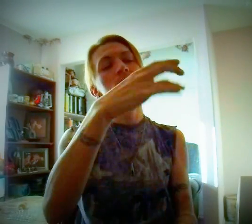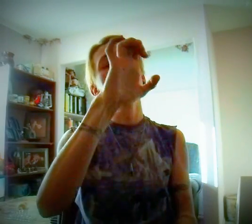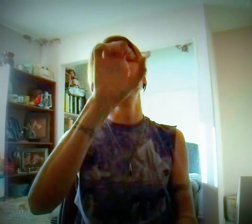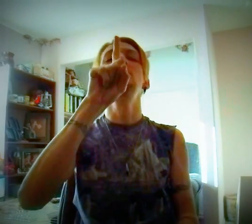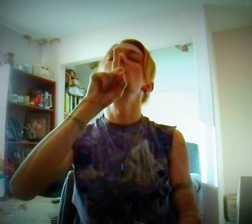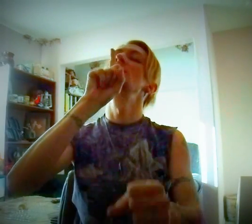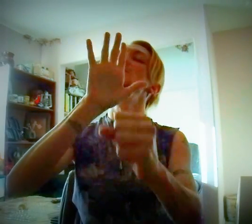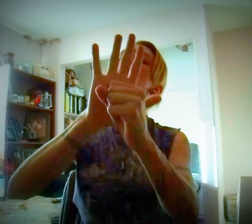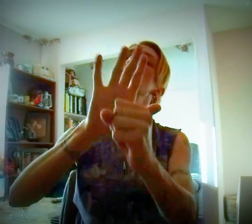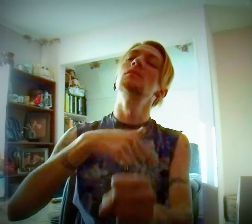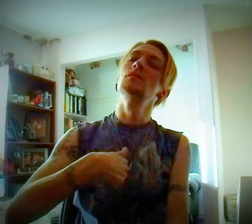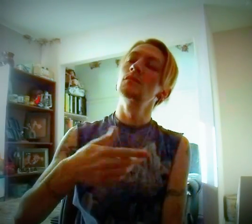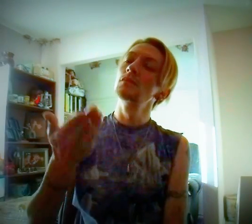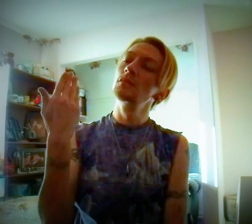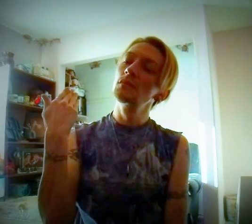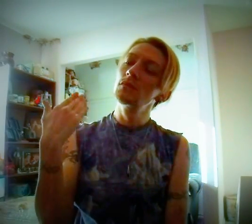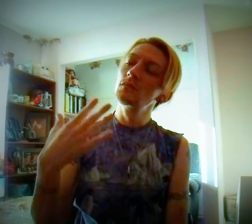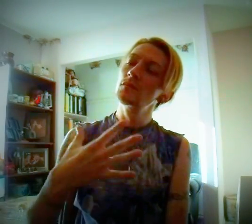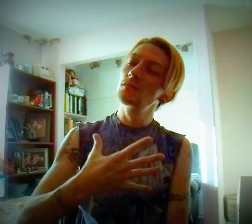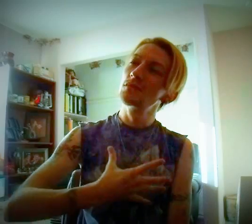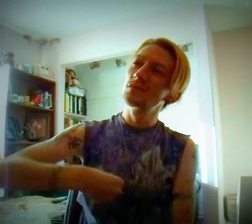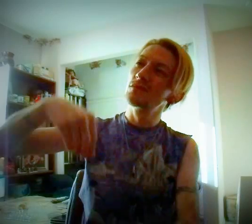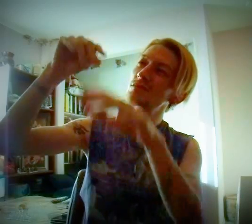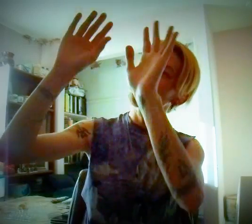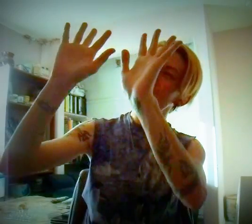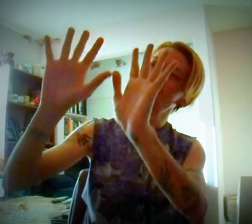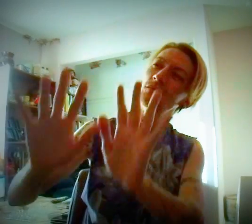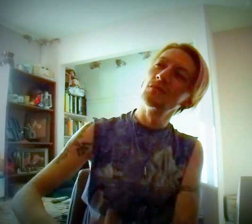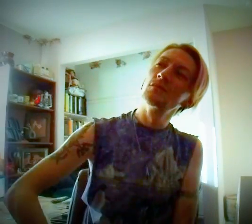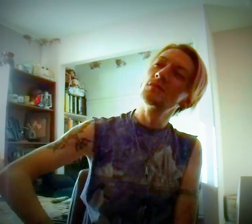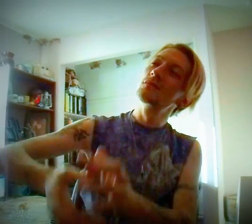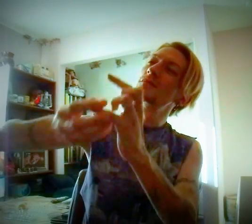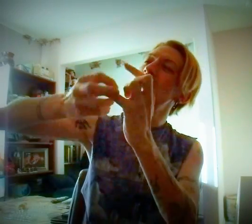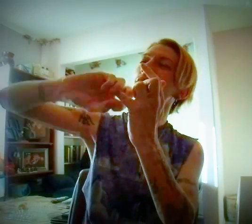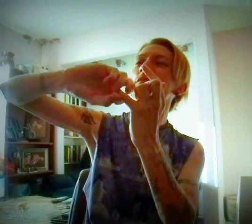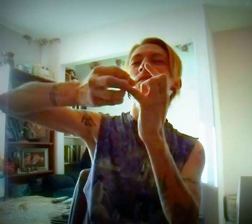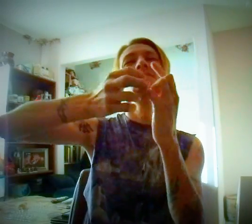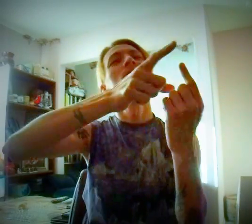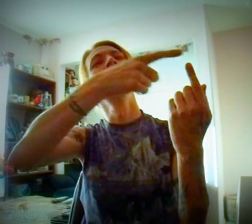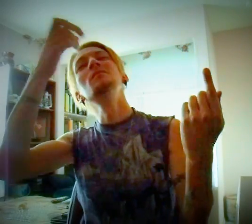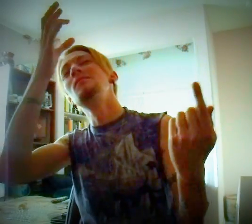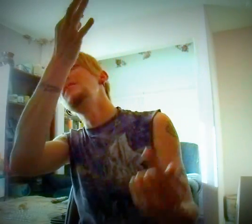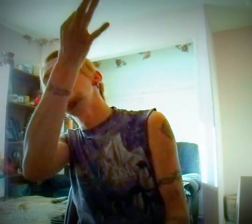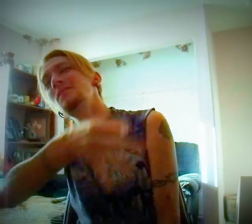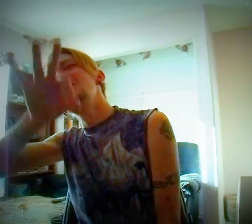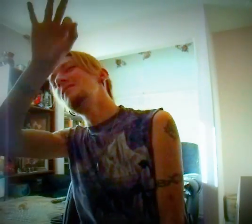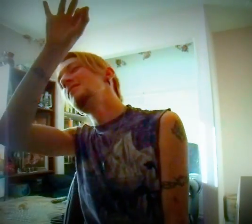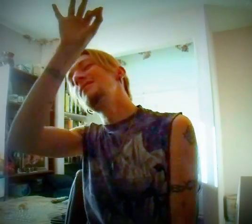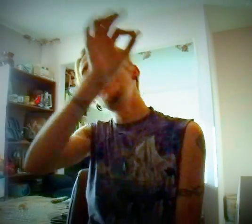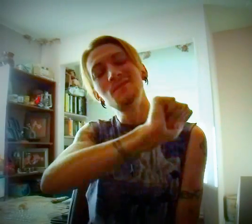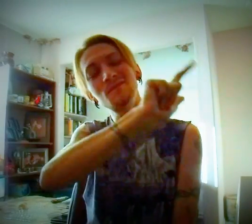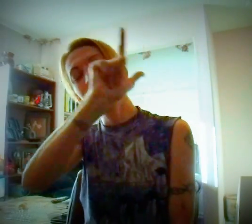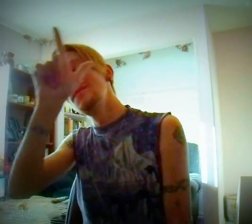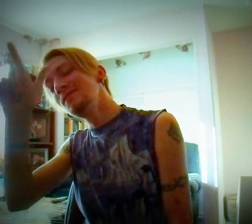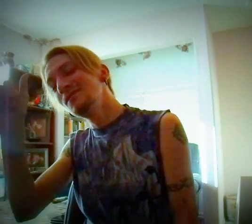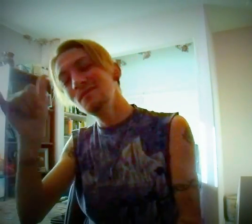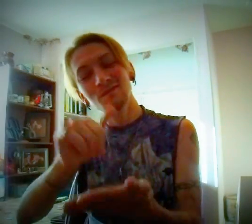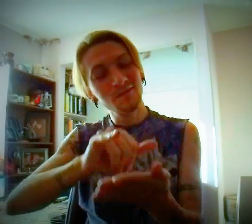promised me a best smell He promised Cheerished rock for us all but